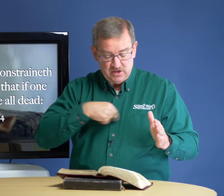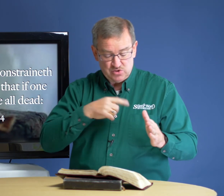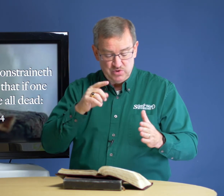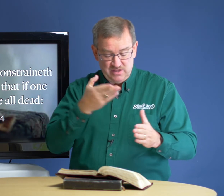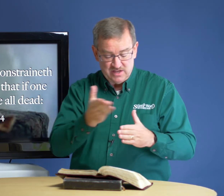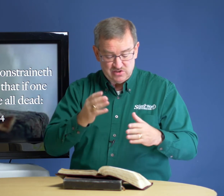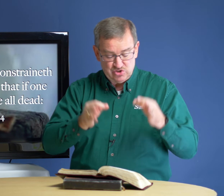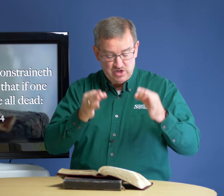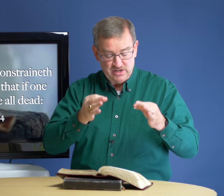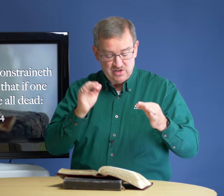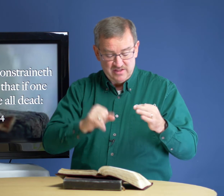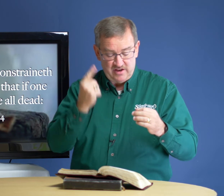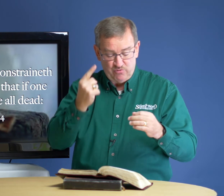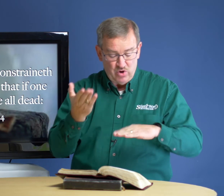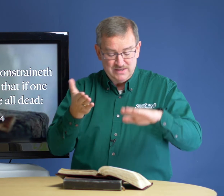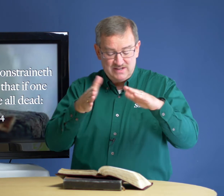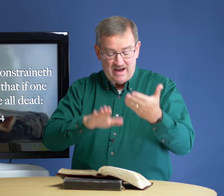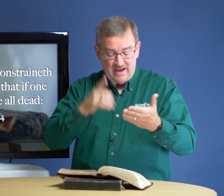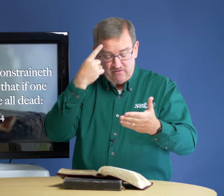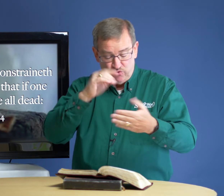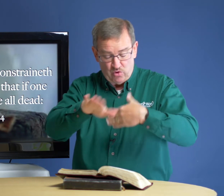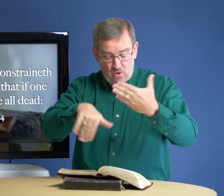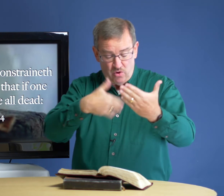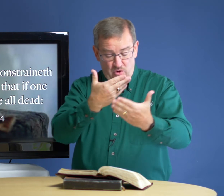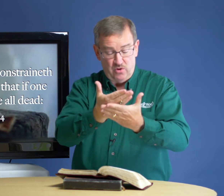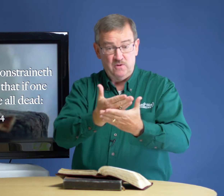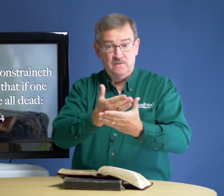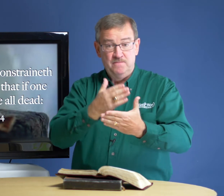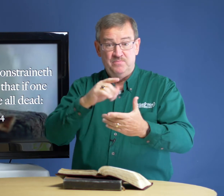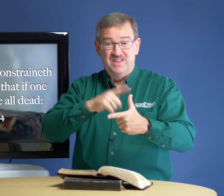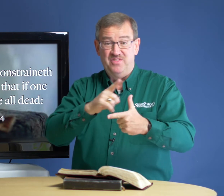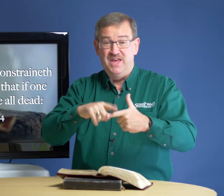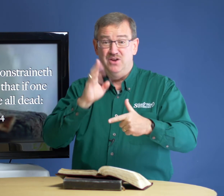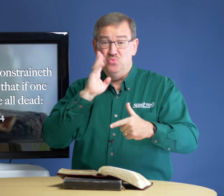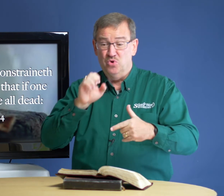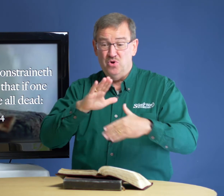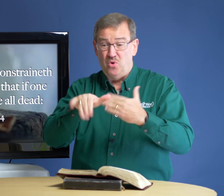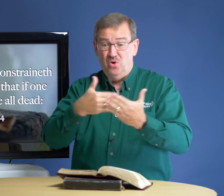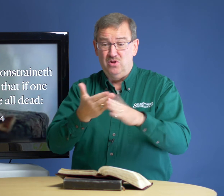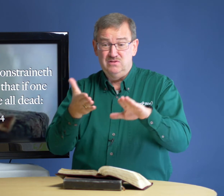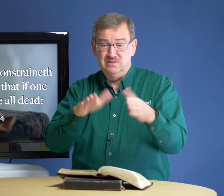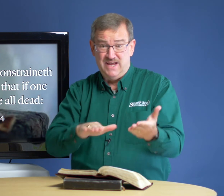we thus judge that if one died for all, then we're all dead.